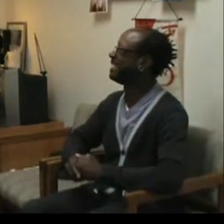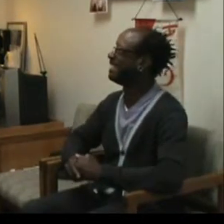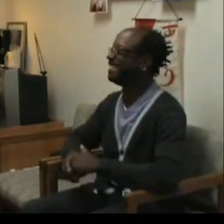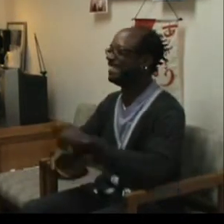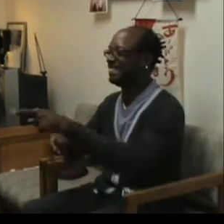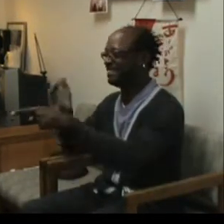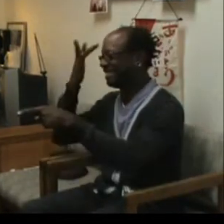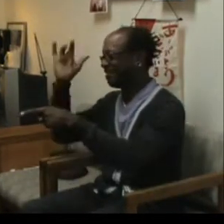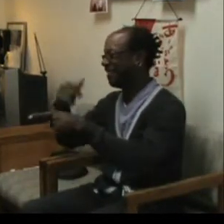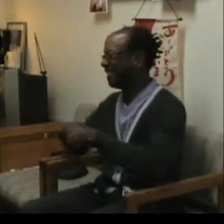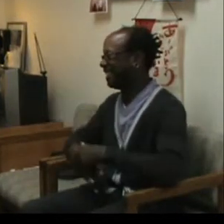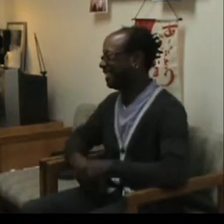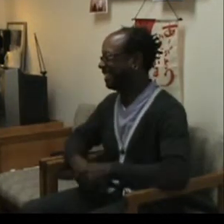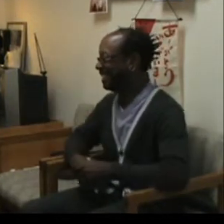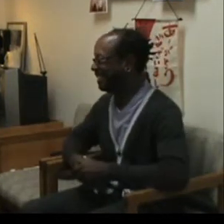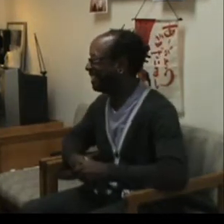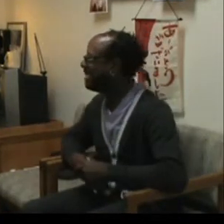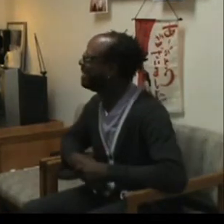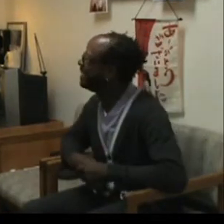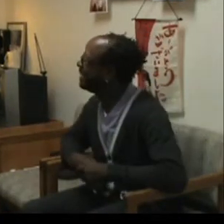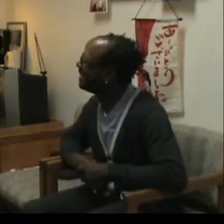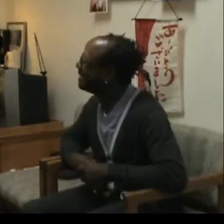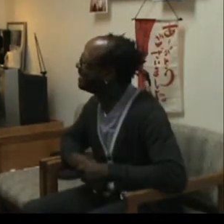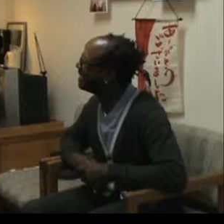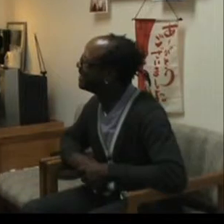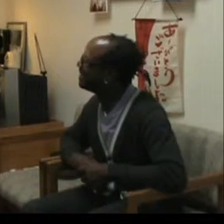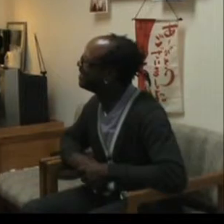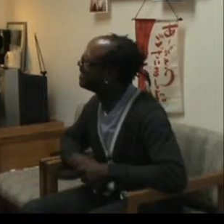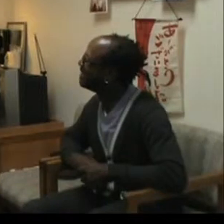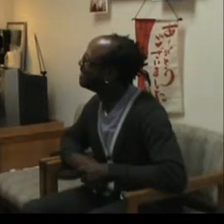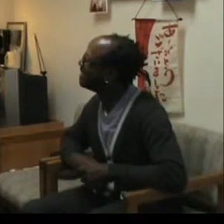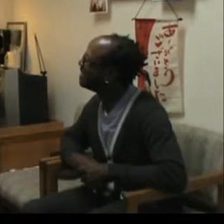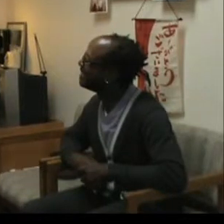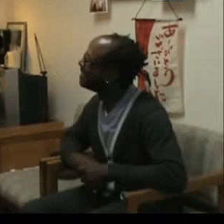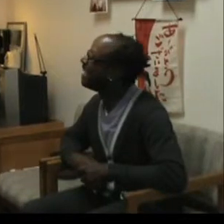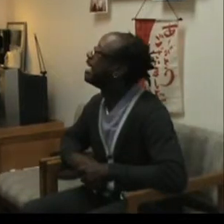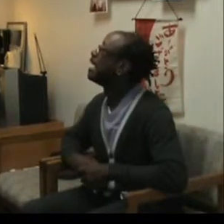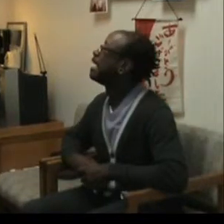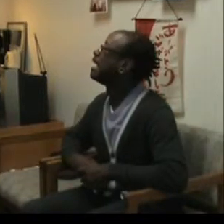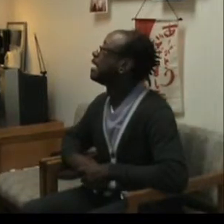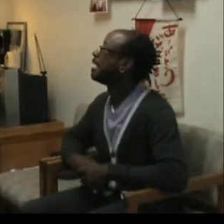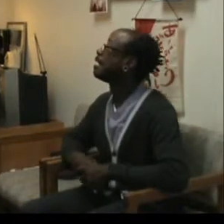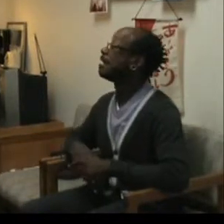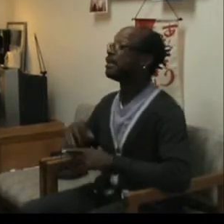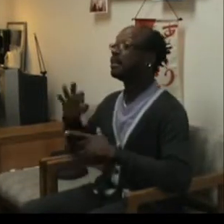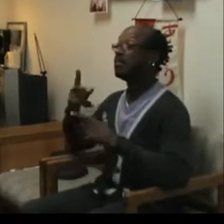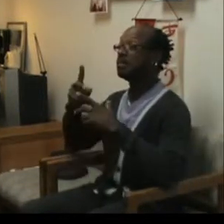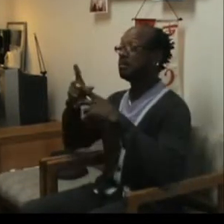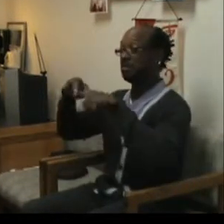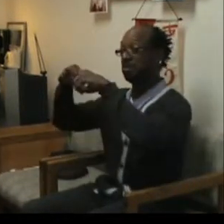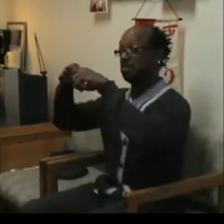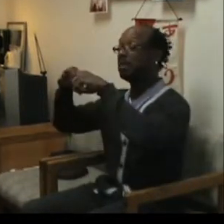smart for me. Too smarter than I am. Okay. So, if this is not removed, then the function decreases more.